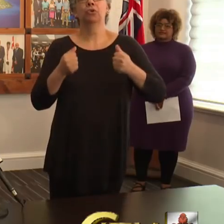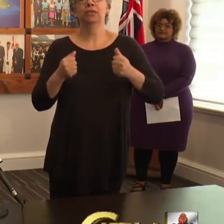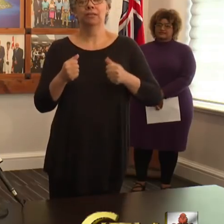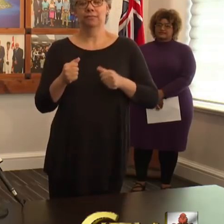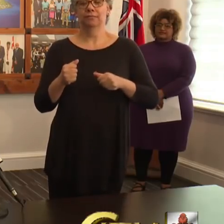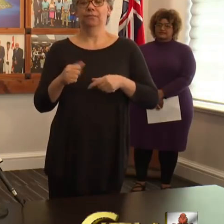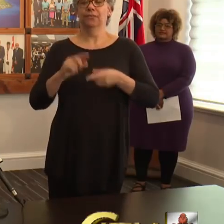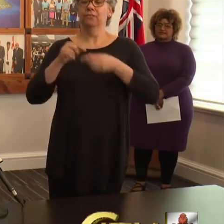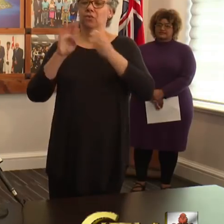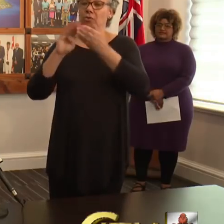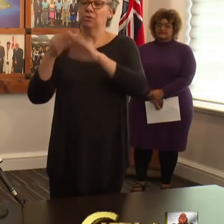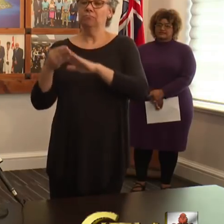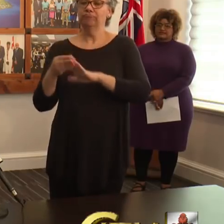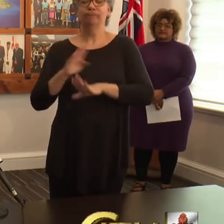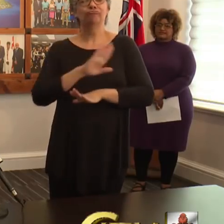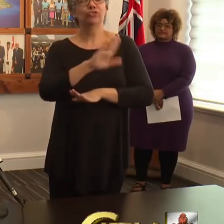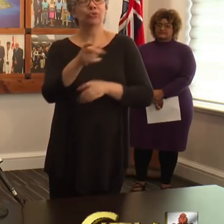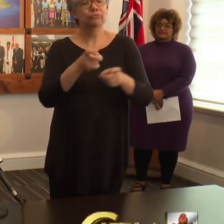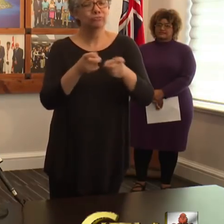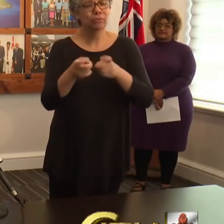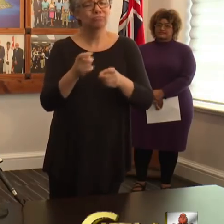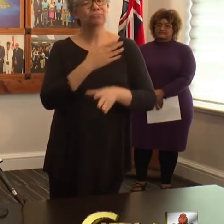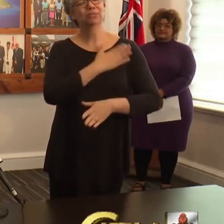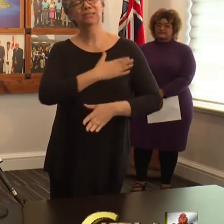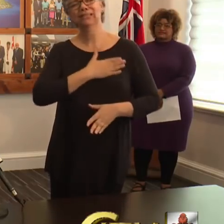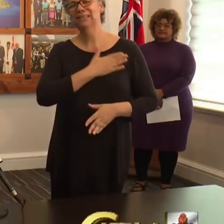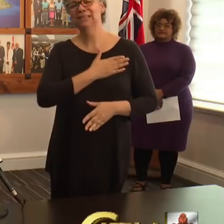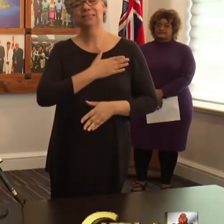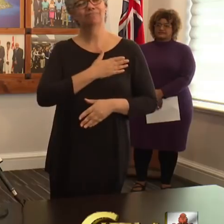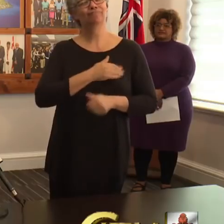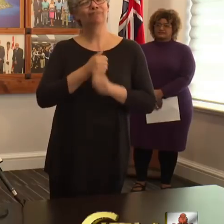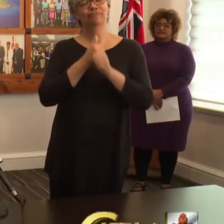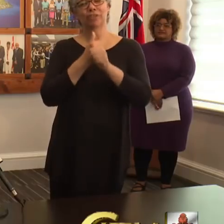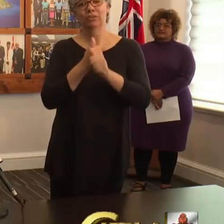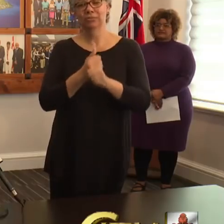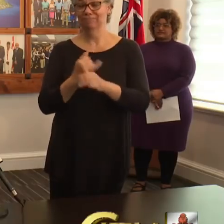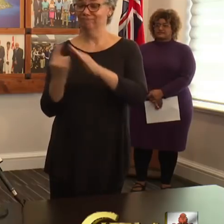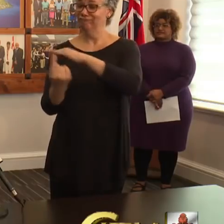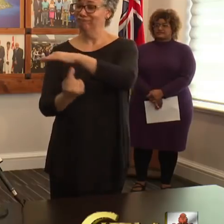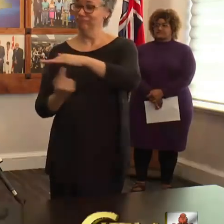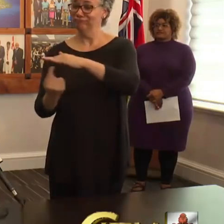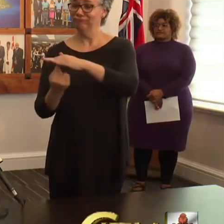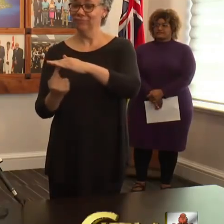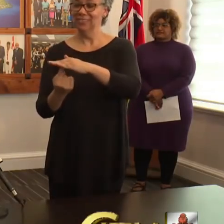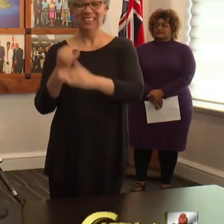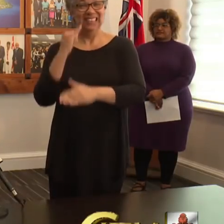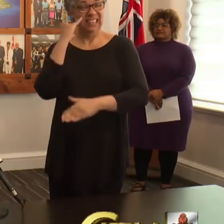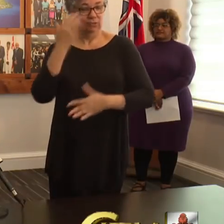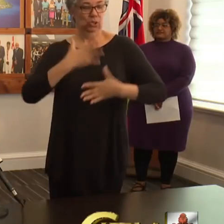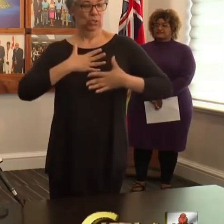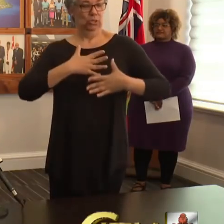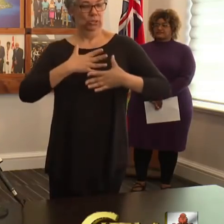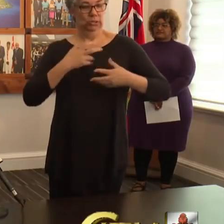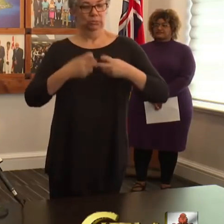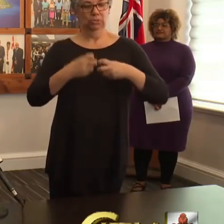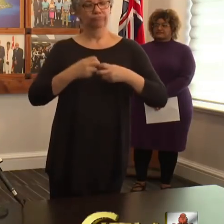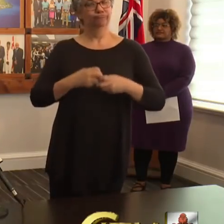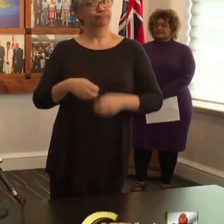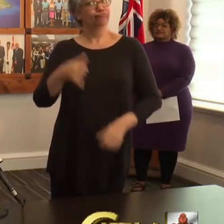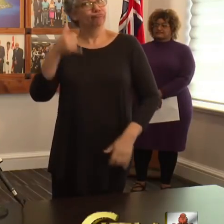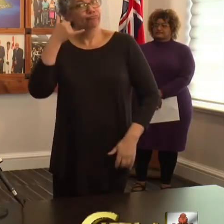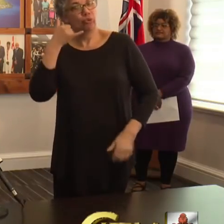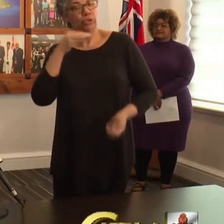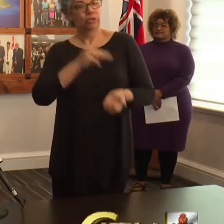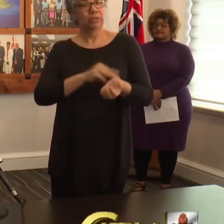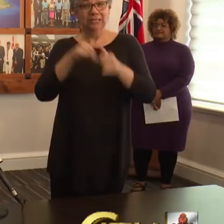so please be compliant. Isolate immediately if you have any type of respiratory symptoms, call your doctor,